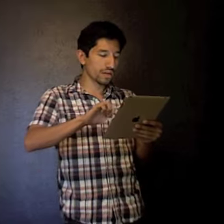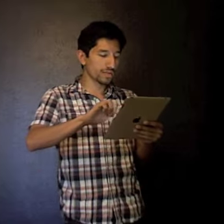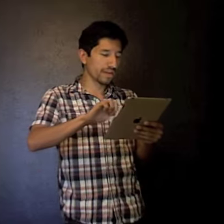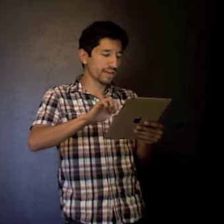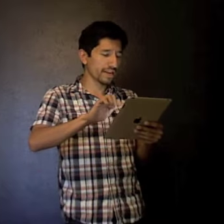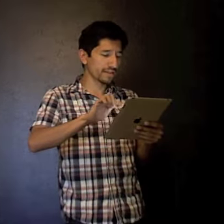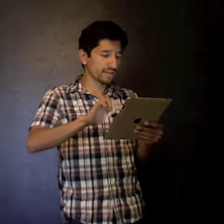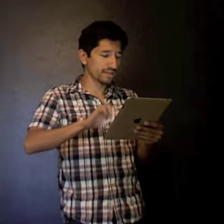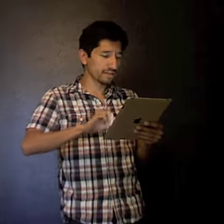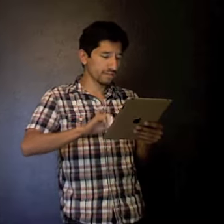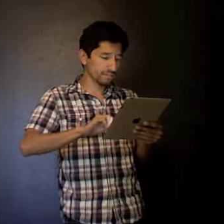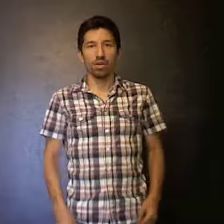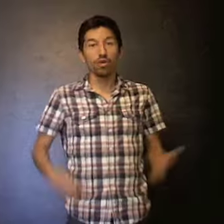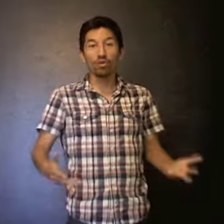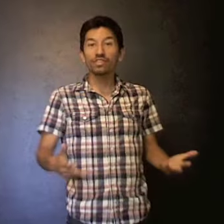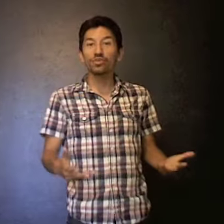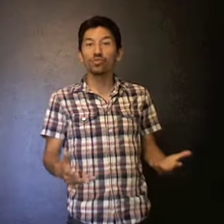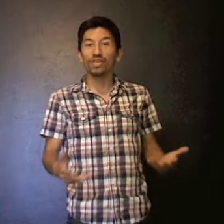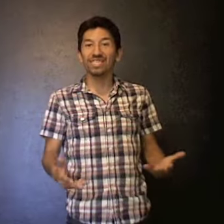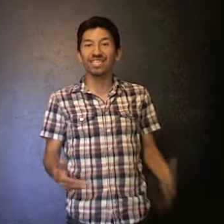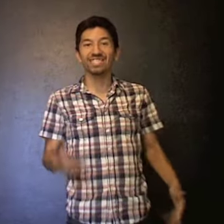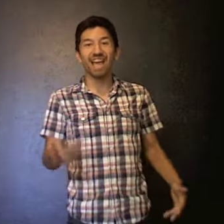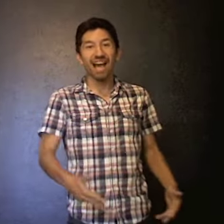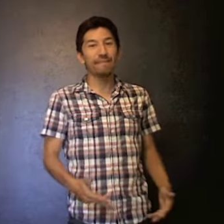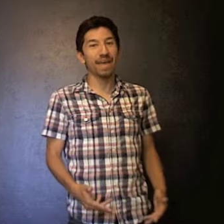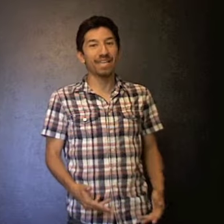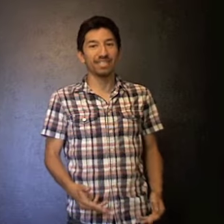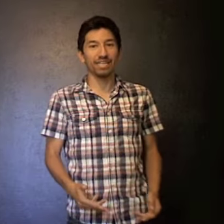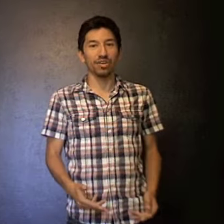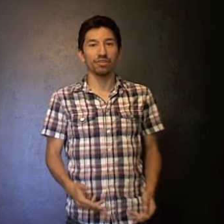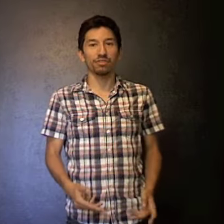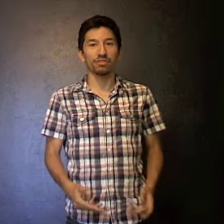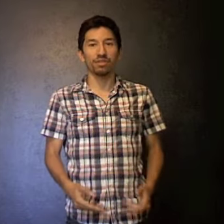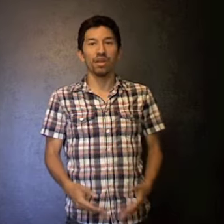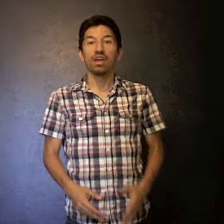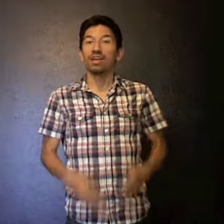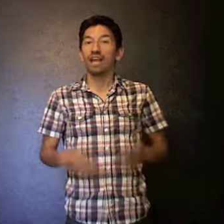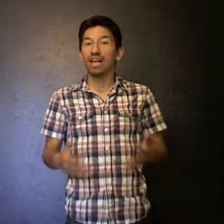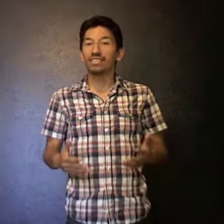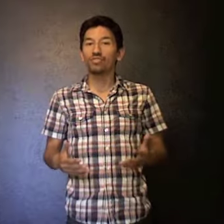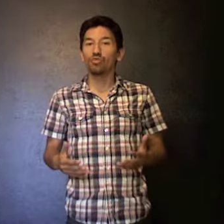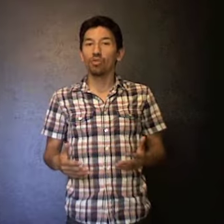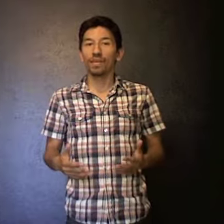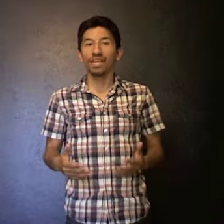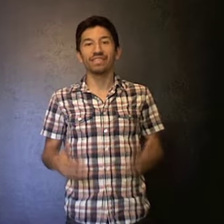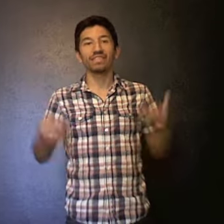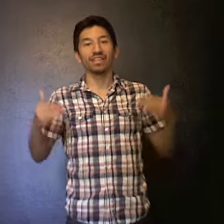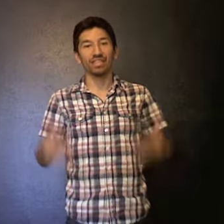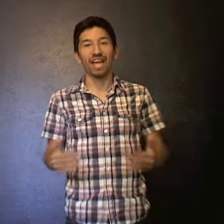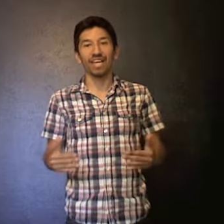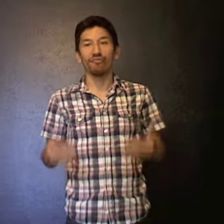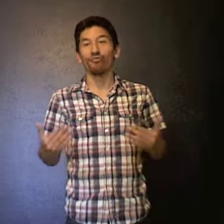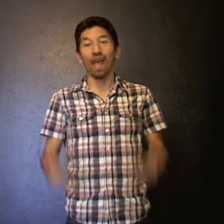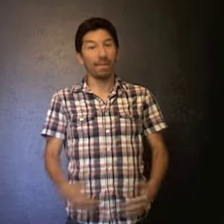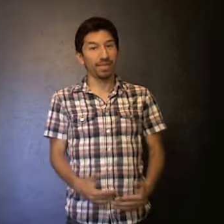about next? According to a recent Time Magazine article, college enrollment is declining rapidly.